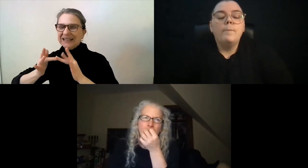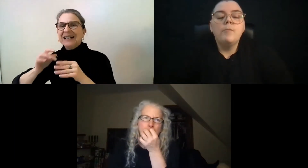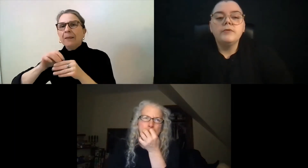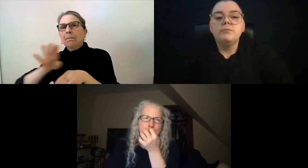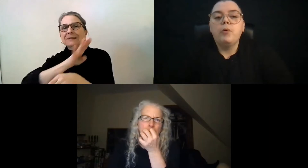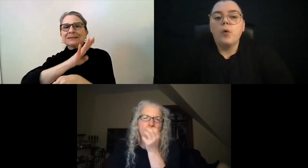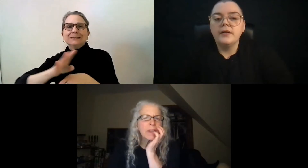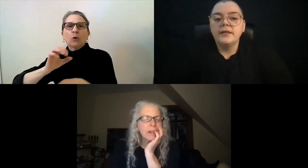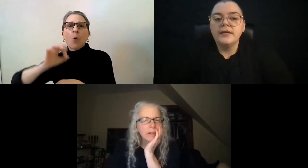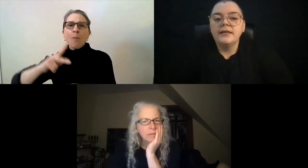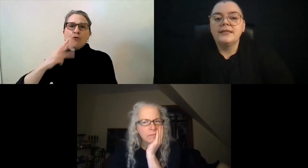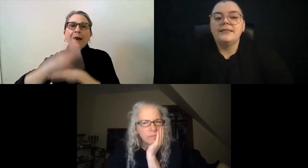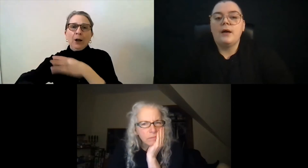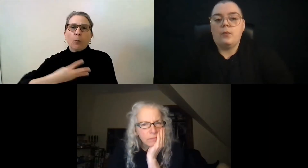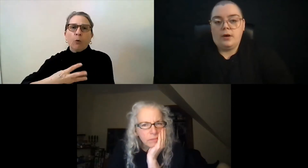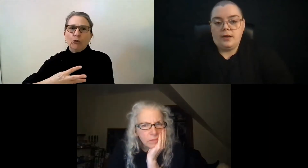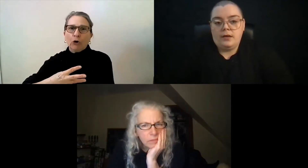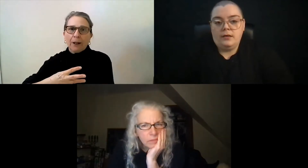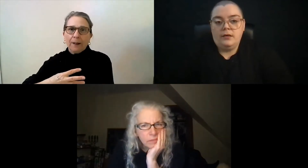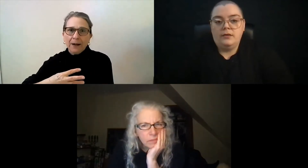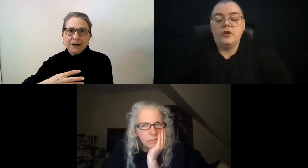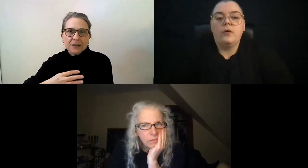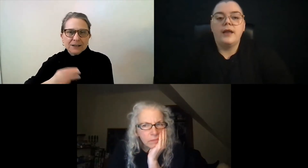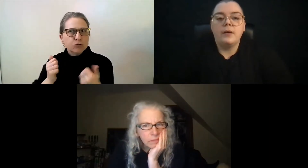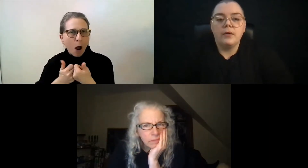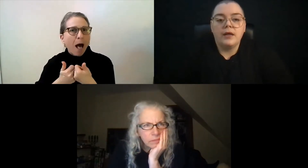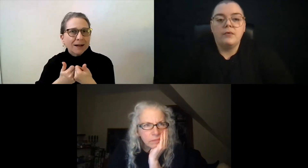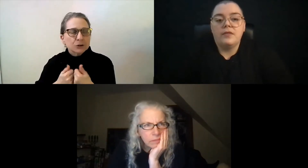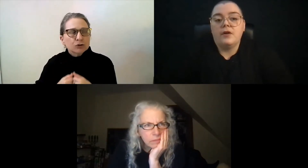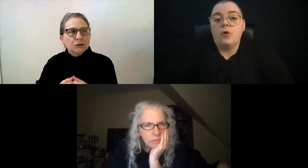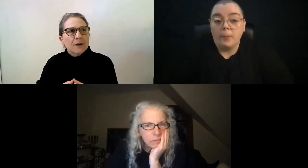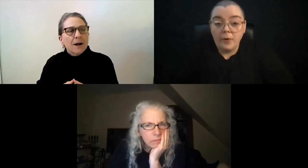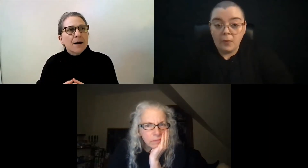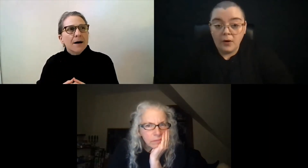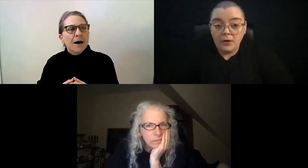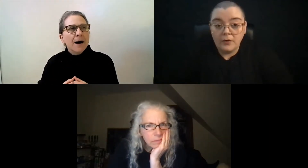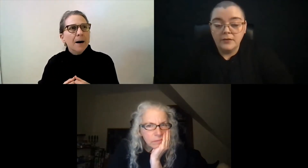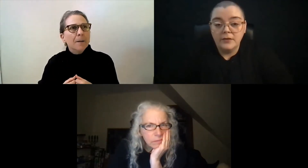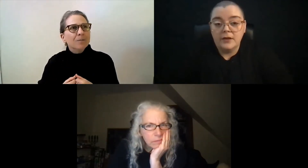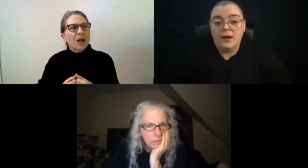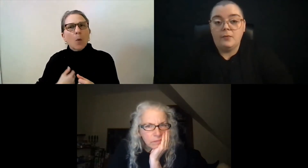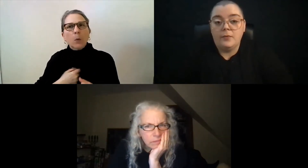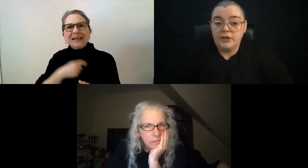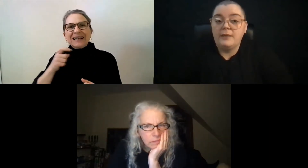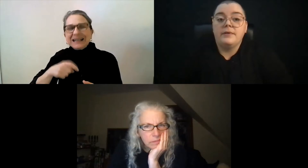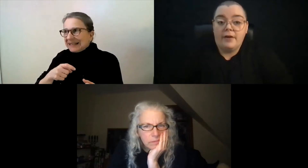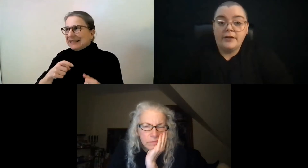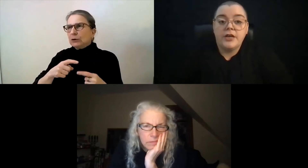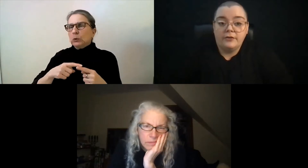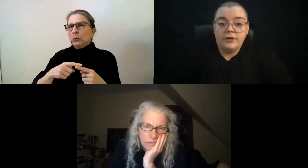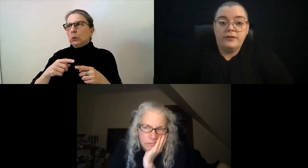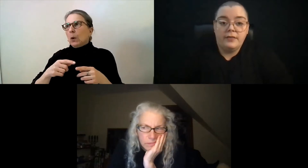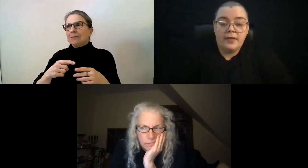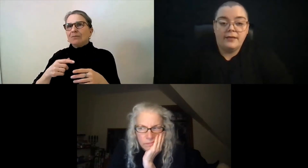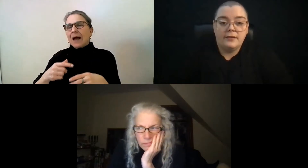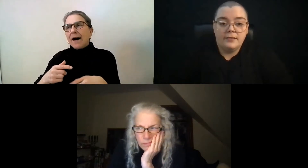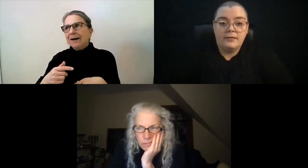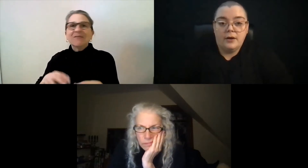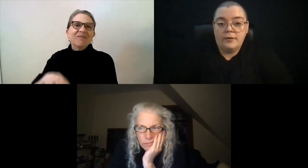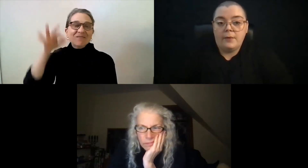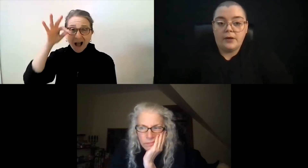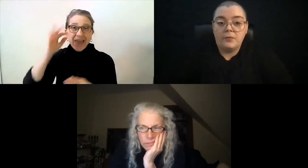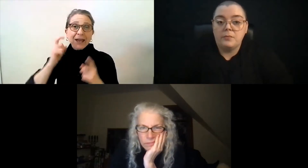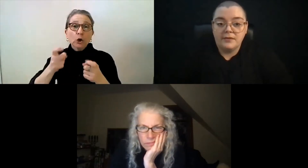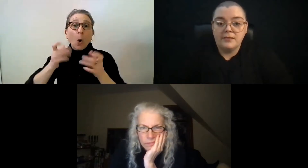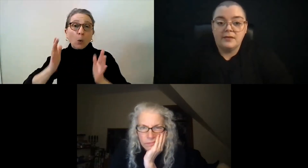The most important thing is networking. So networking within the corporate world, which can be very challenging. That's,